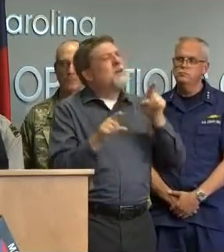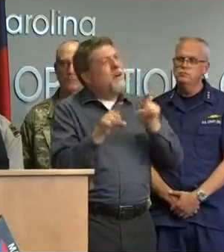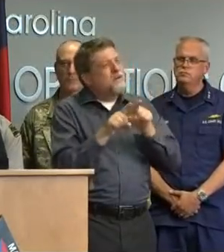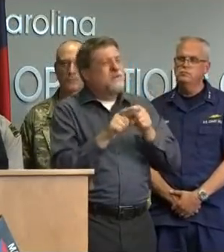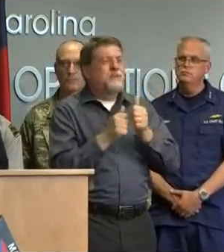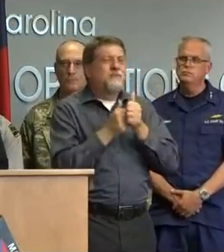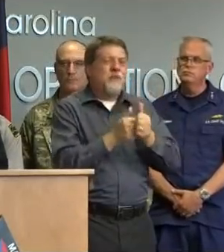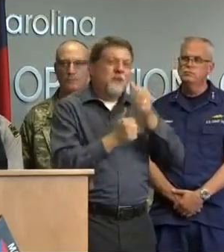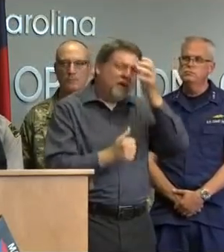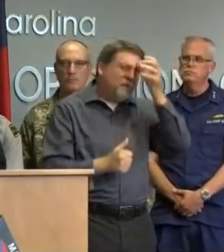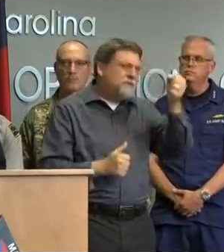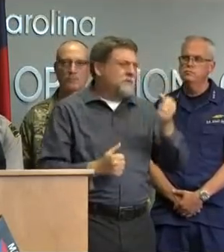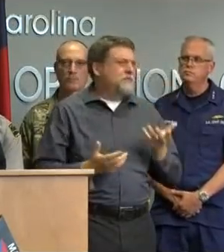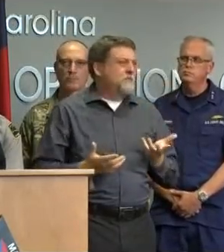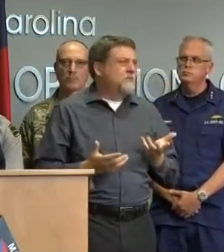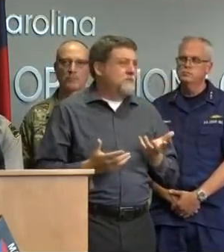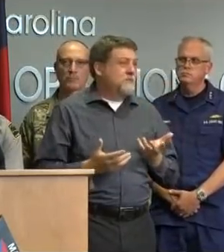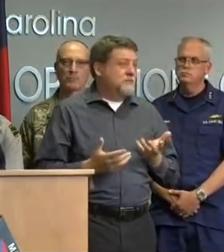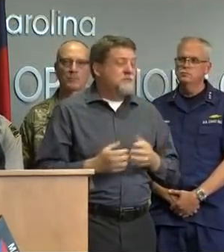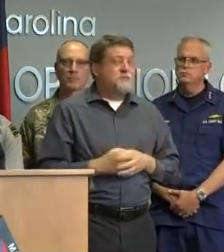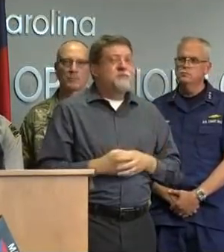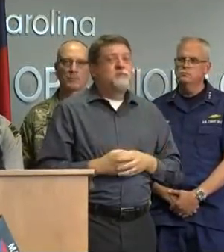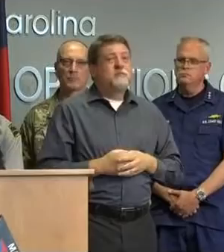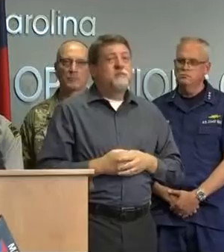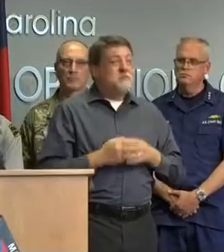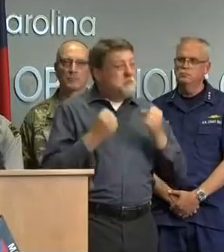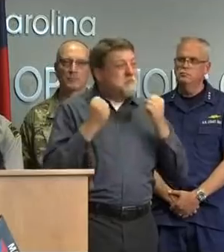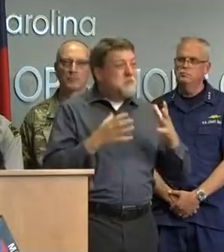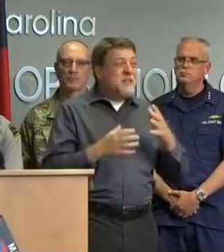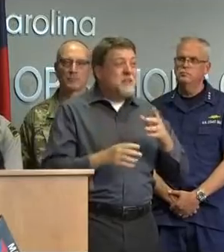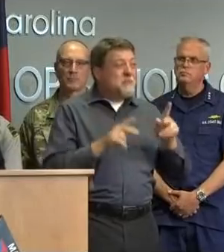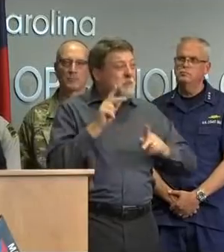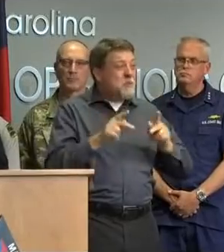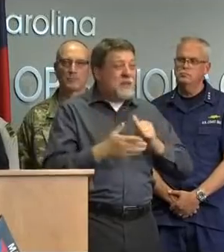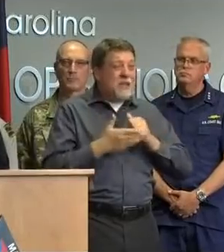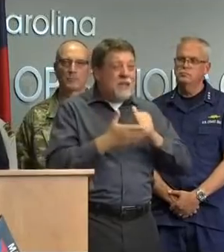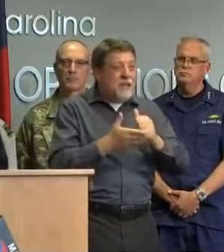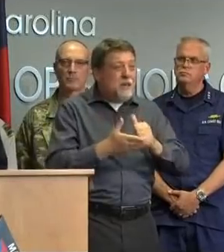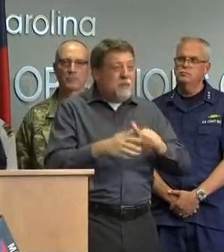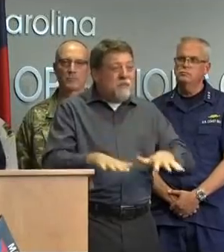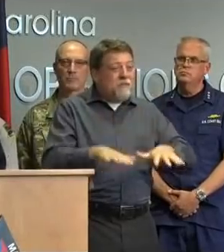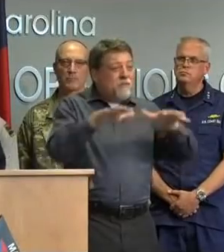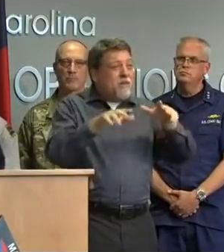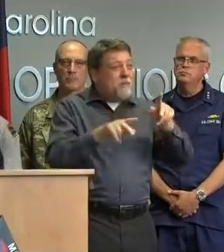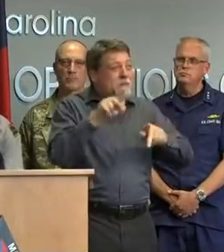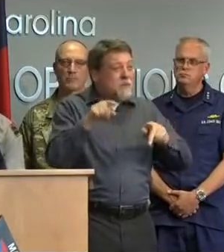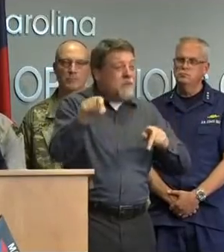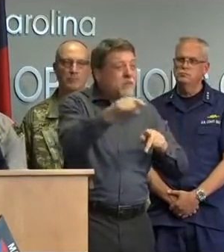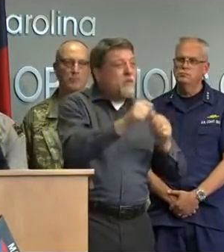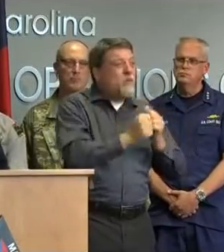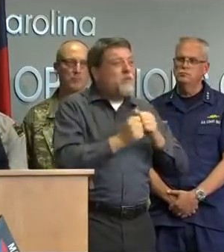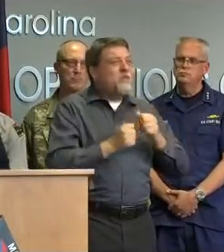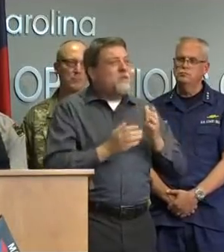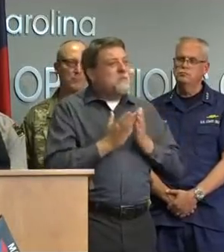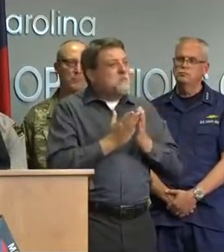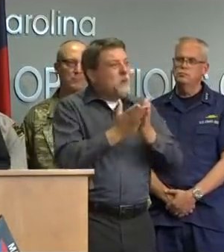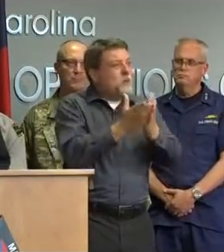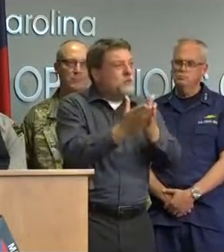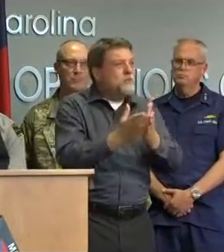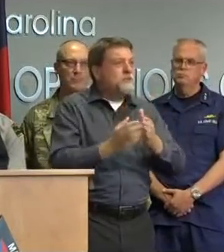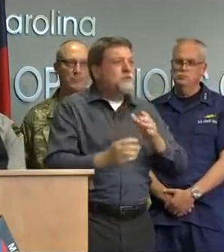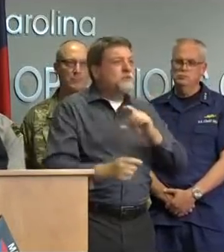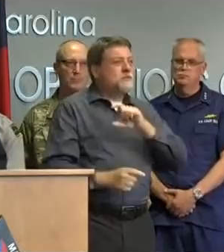swift water rescues are going on right now more than 900 lives have been saved by first